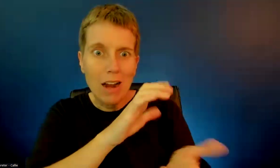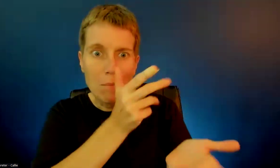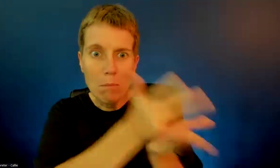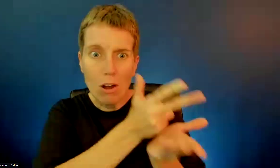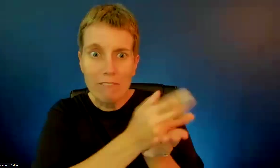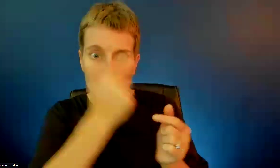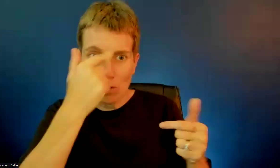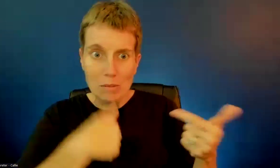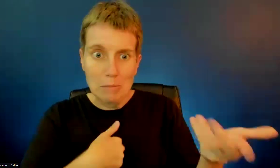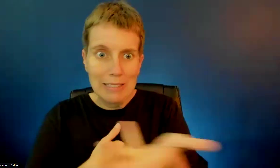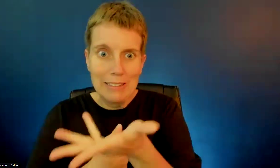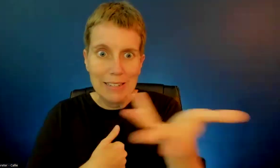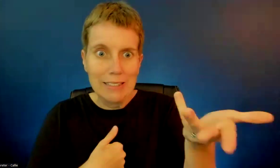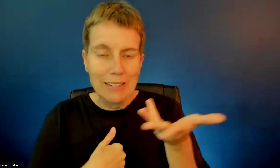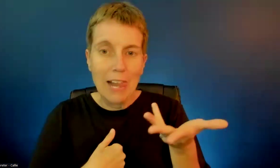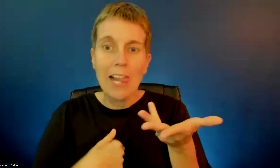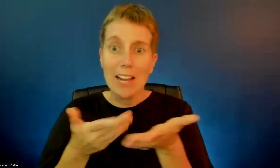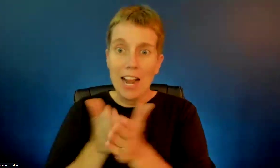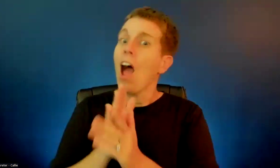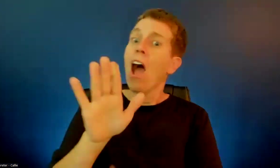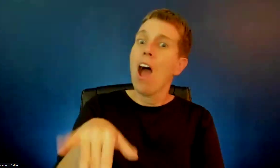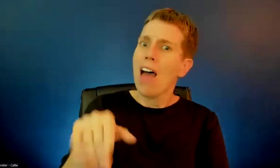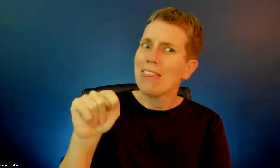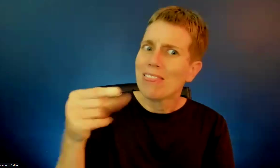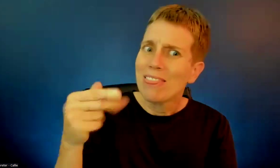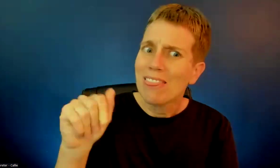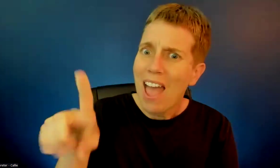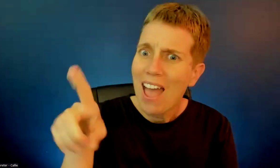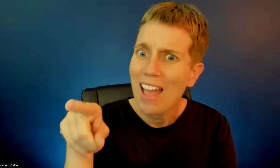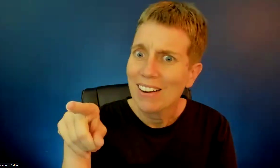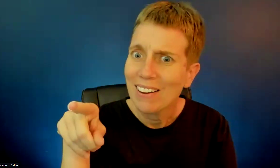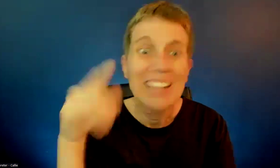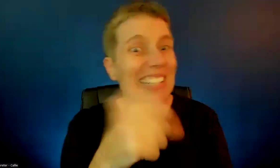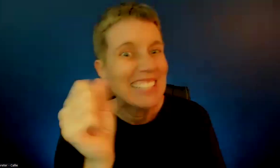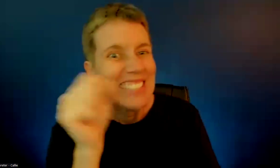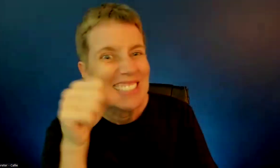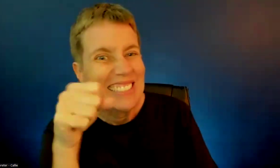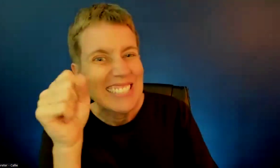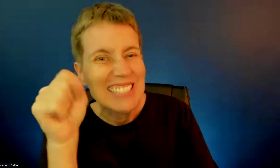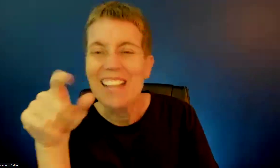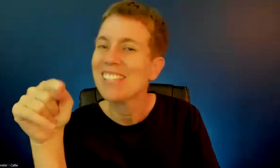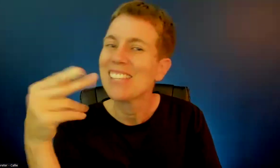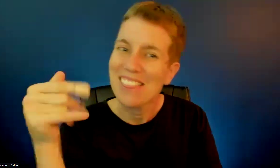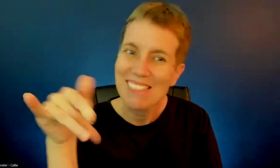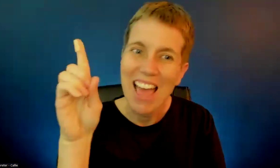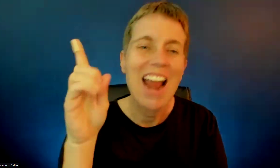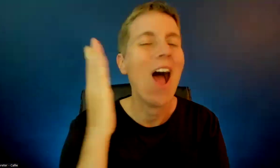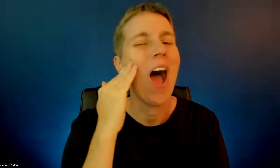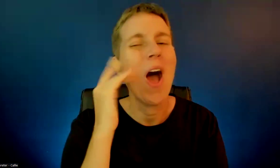Yeah. You know how? Of course I know bad. Everybody knows bad. Even if you didn't go to the Citadel and have your hair cut. So,